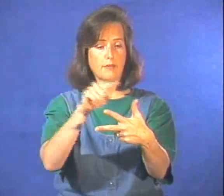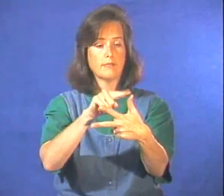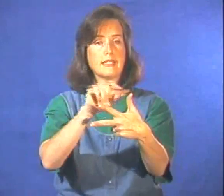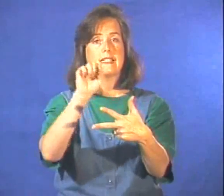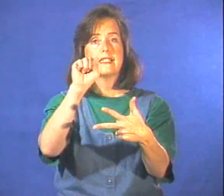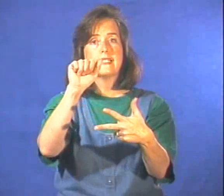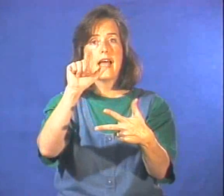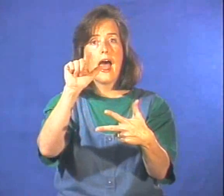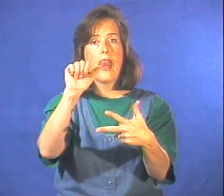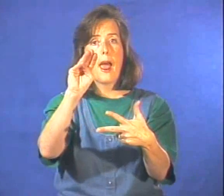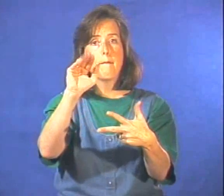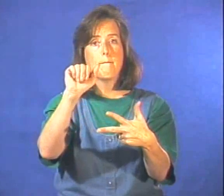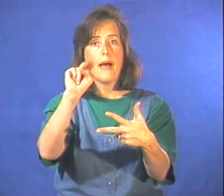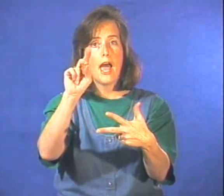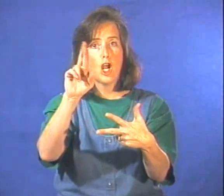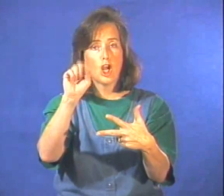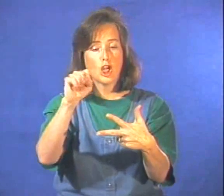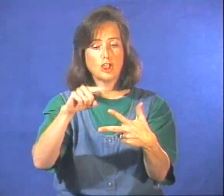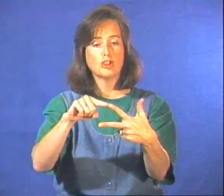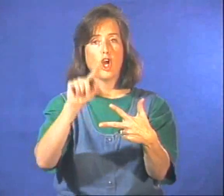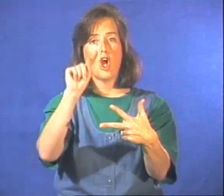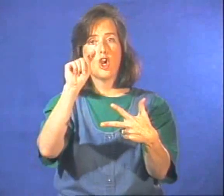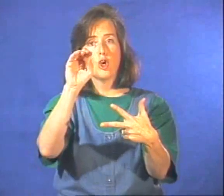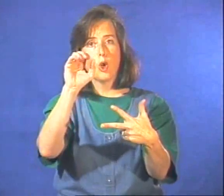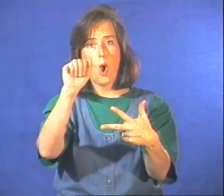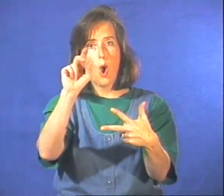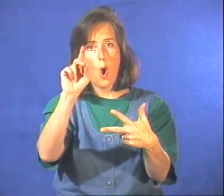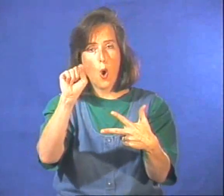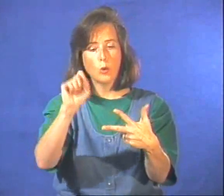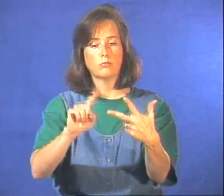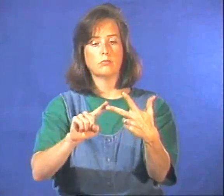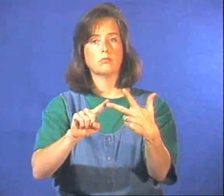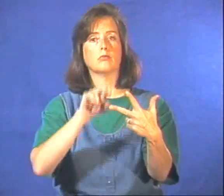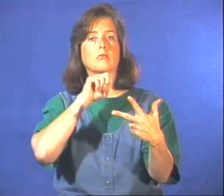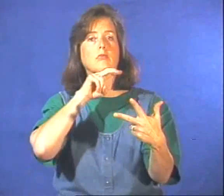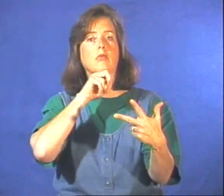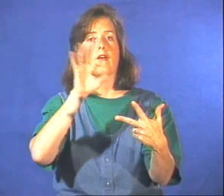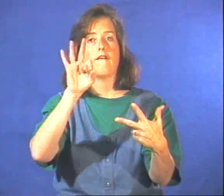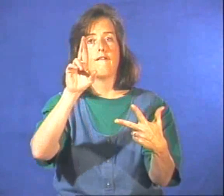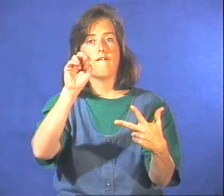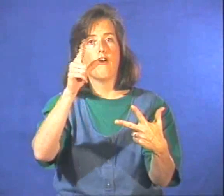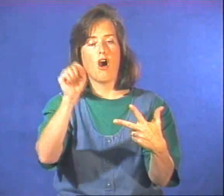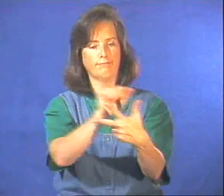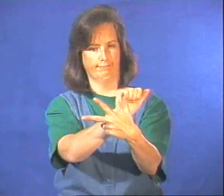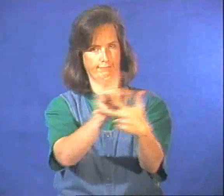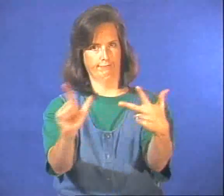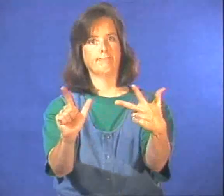Salamanders, frogs, and toads are all amphibians.